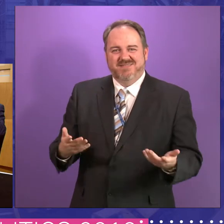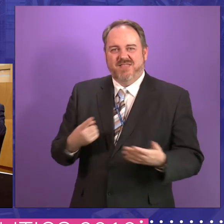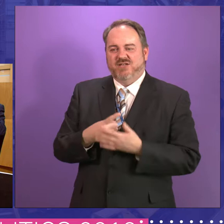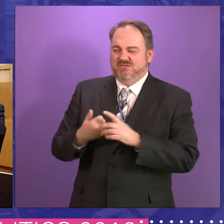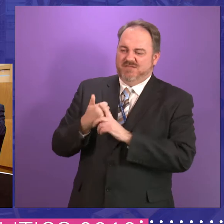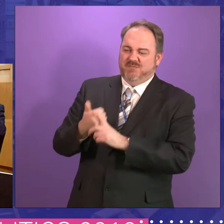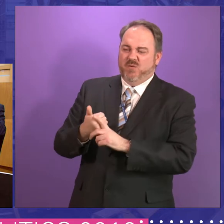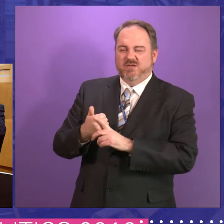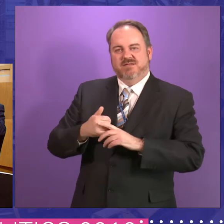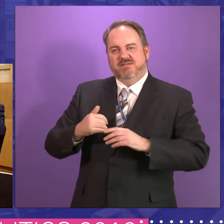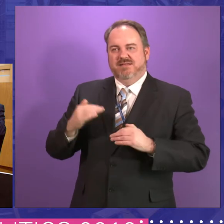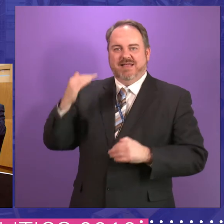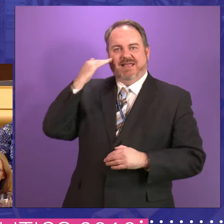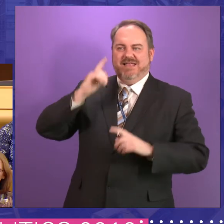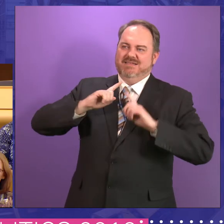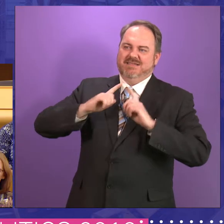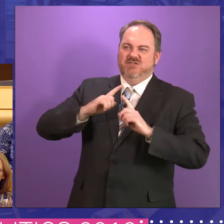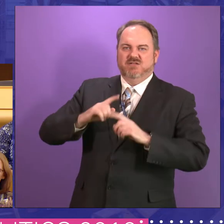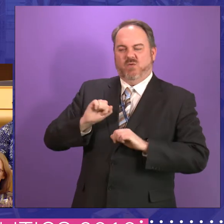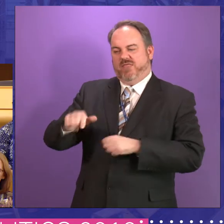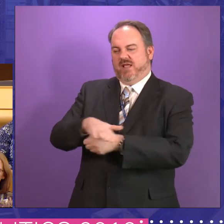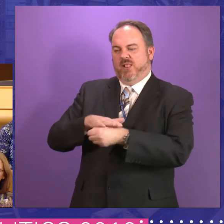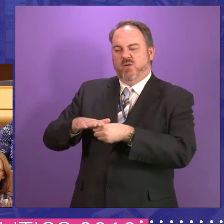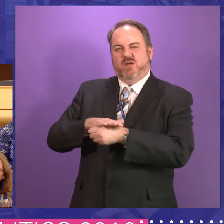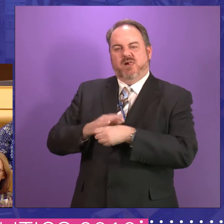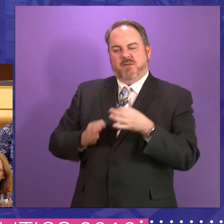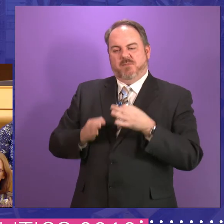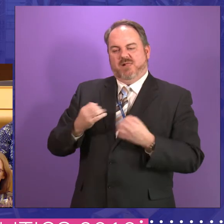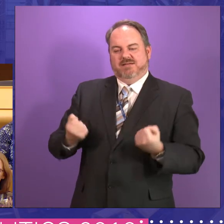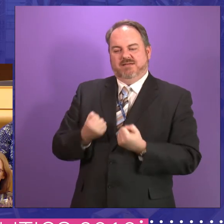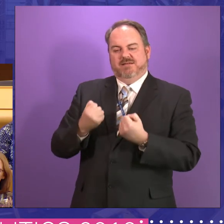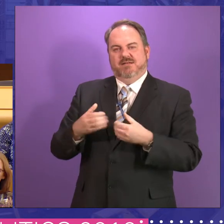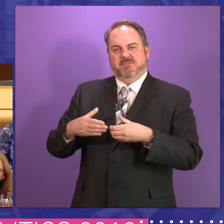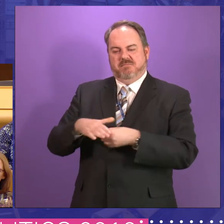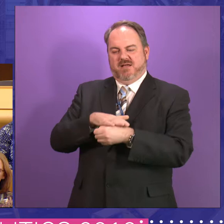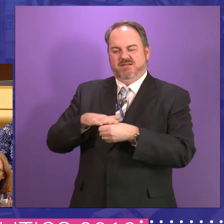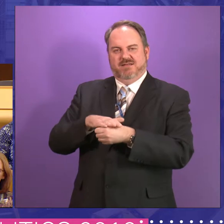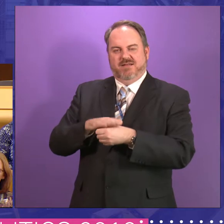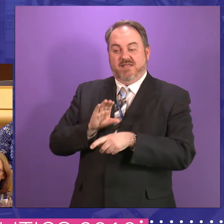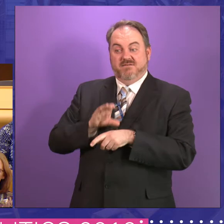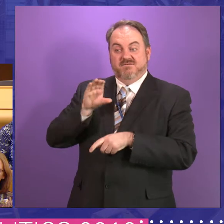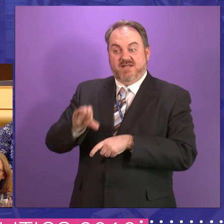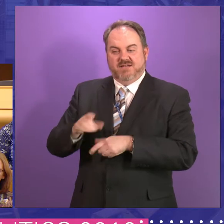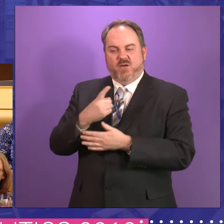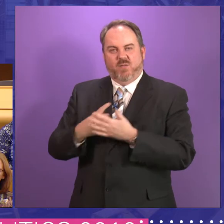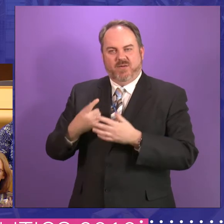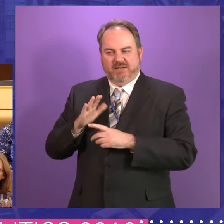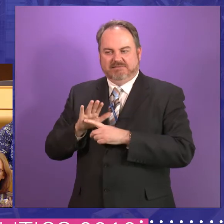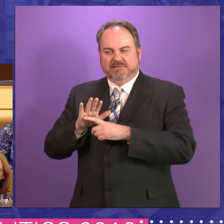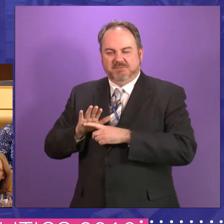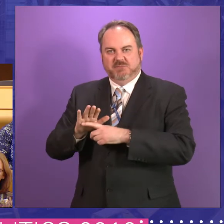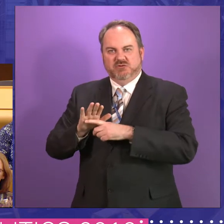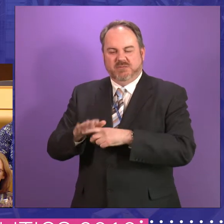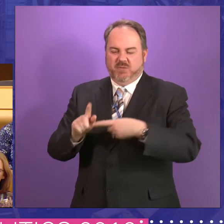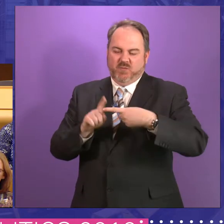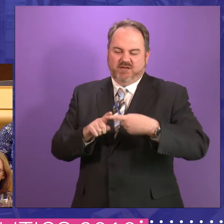teachers or the local political party that's most dominant in an area. they'll, they'll only get funded when they want to push them on, on a